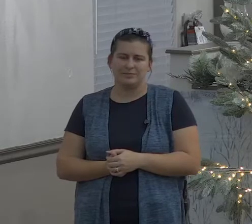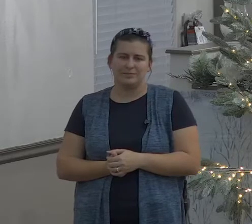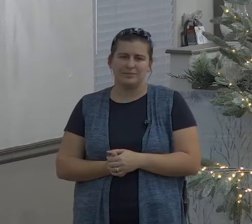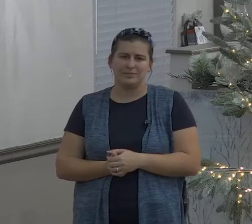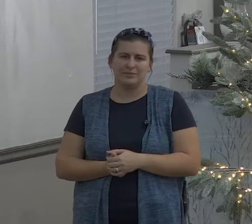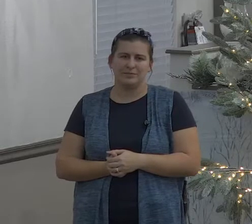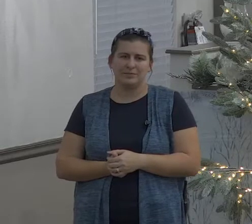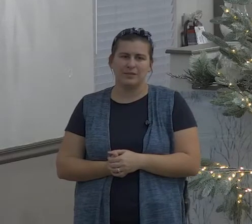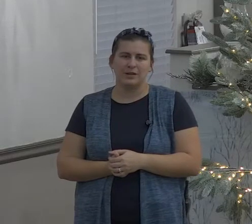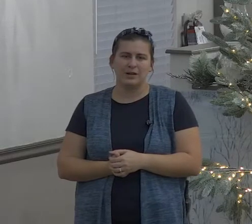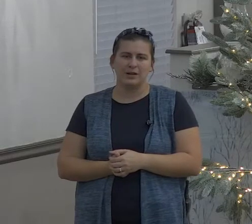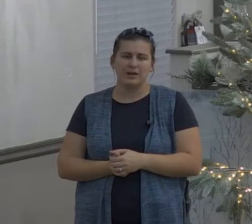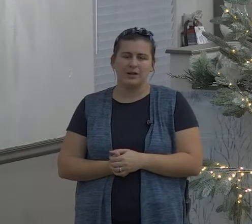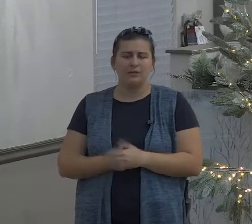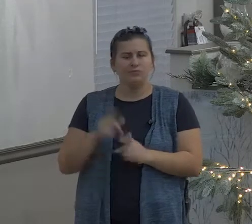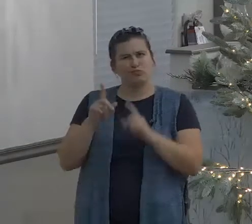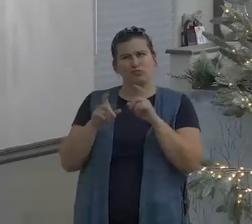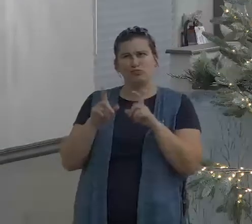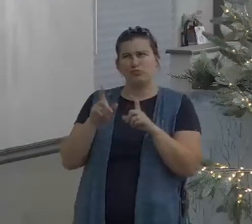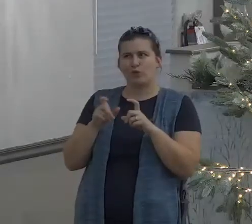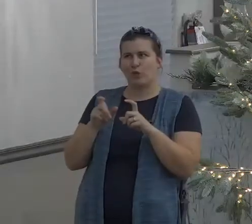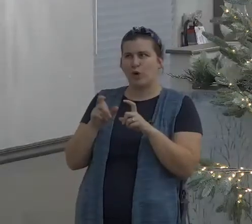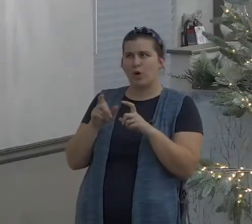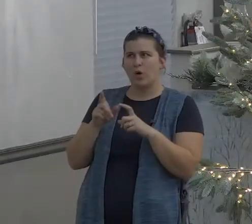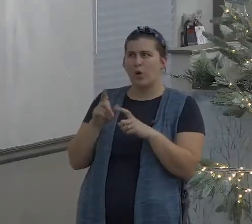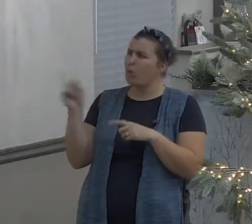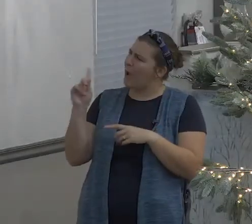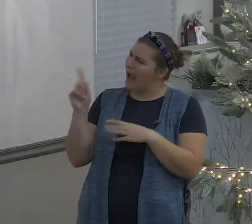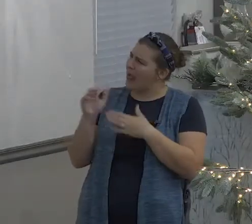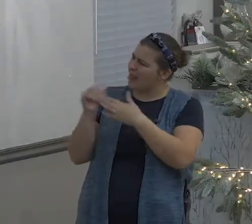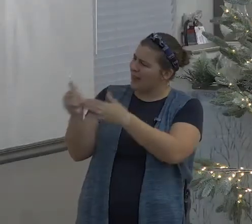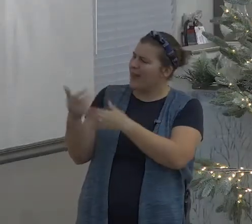God will show you something you never thought was even in the Bible the last time that you went through